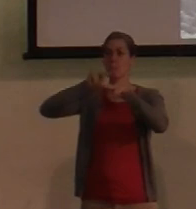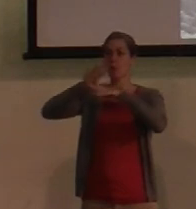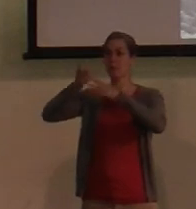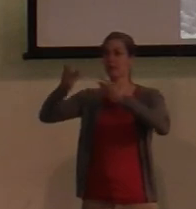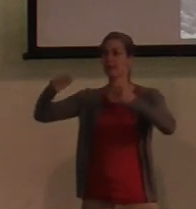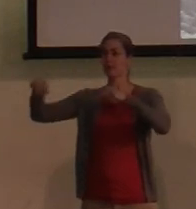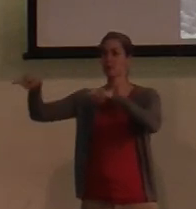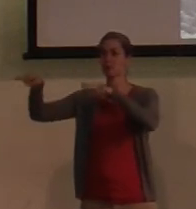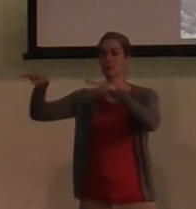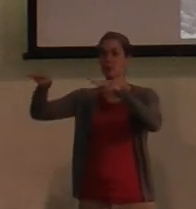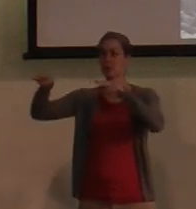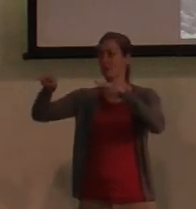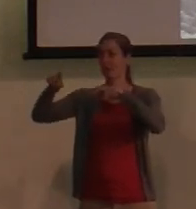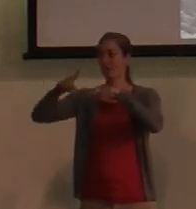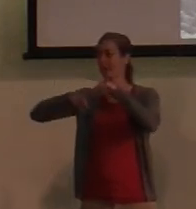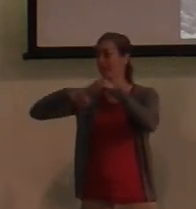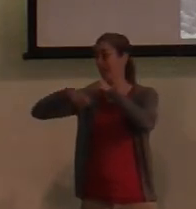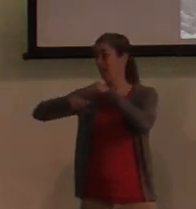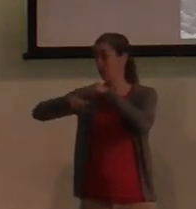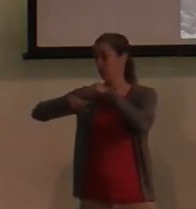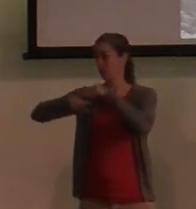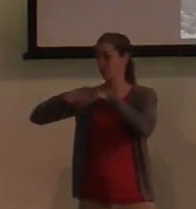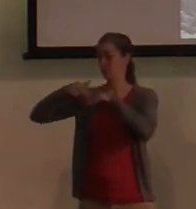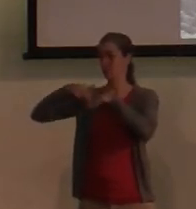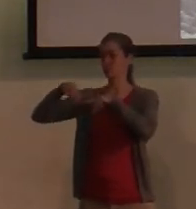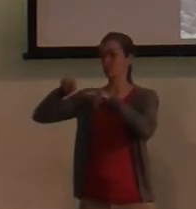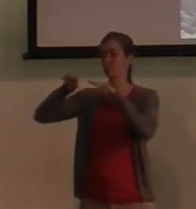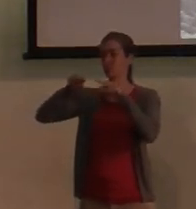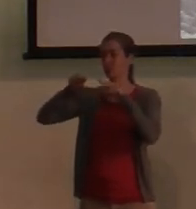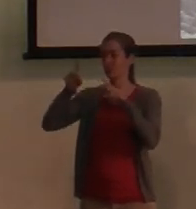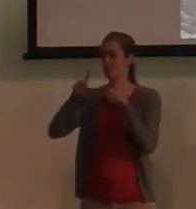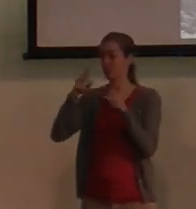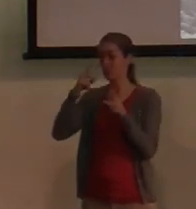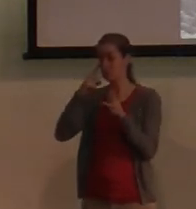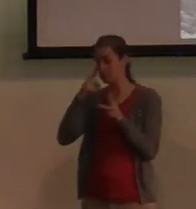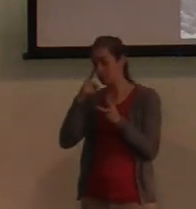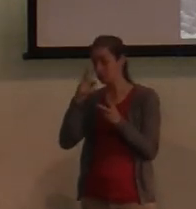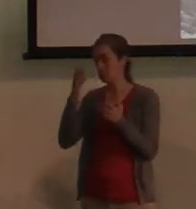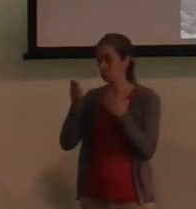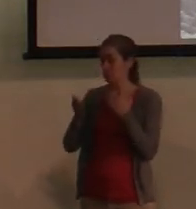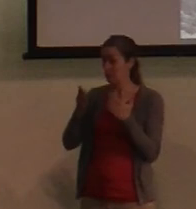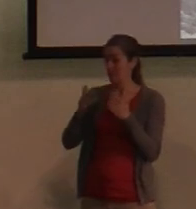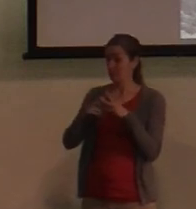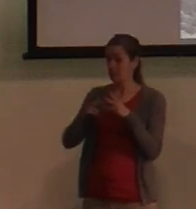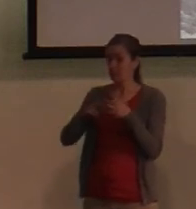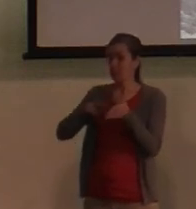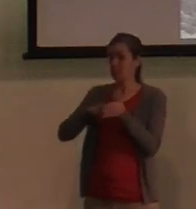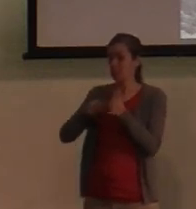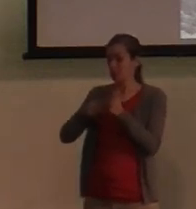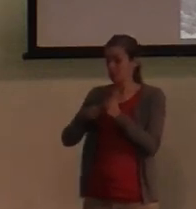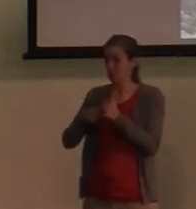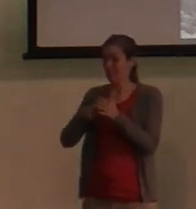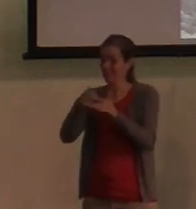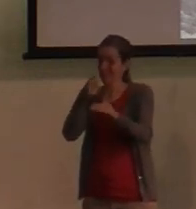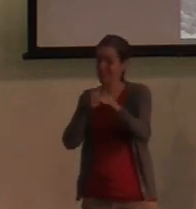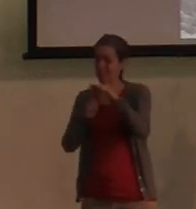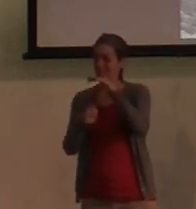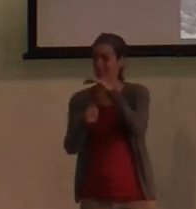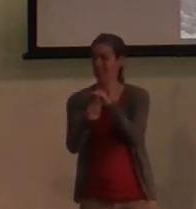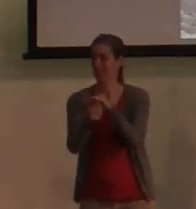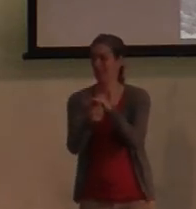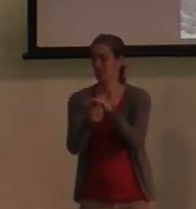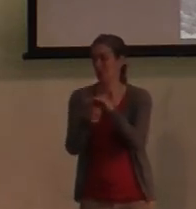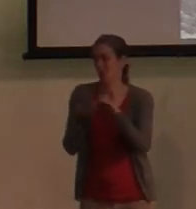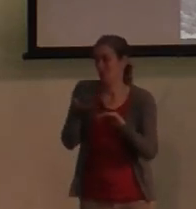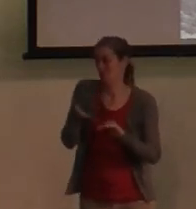people think that it was very intentional that it's at this location where they were trying to flee, kind of like how